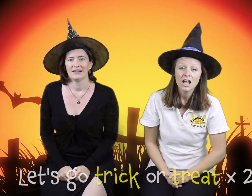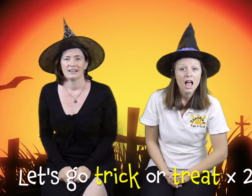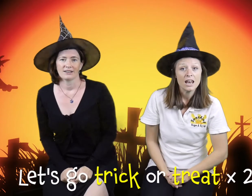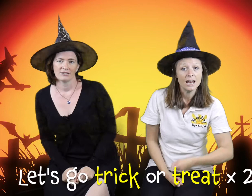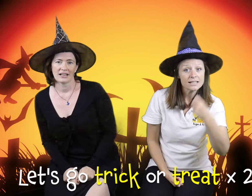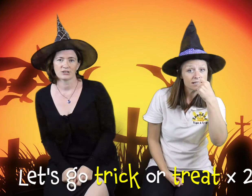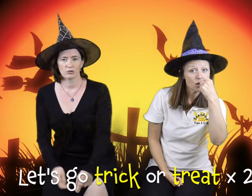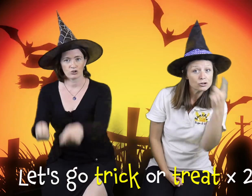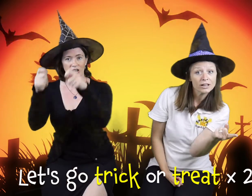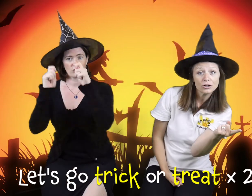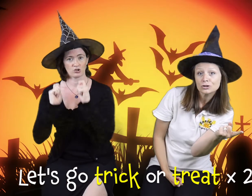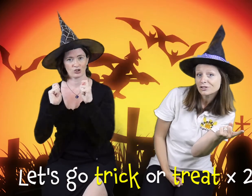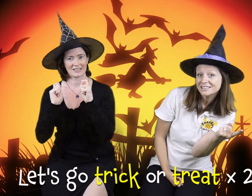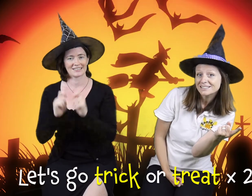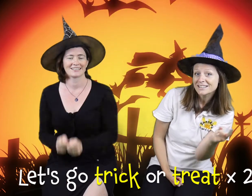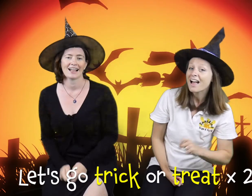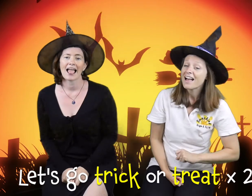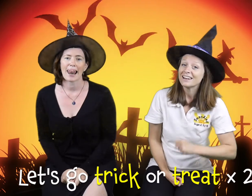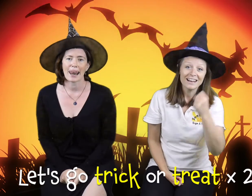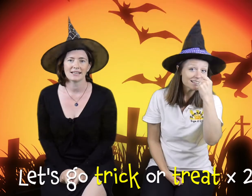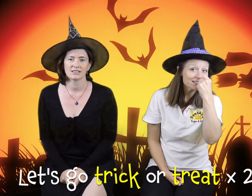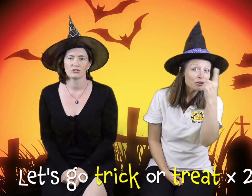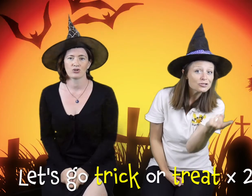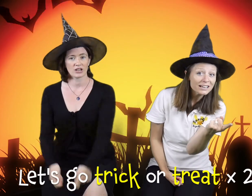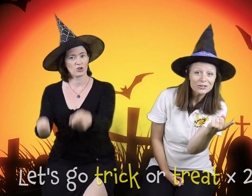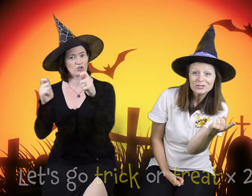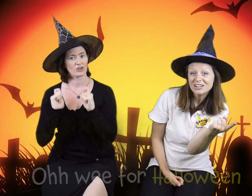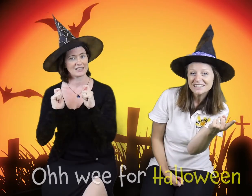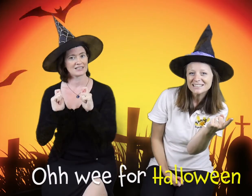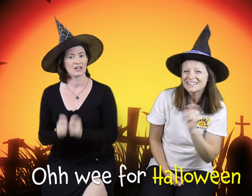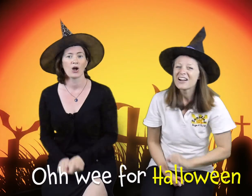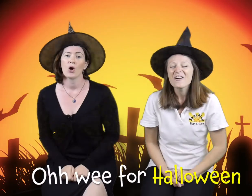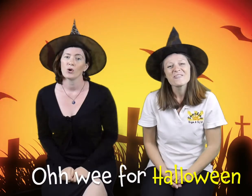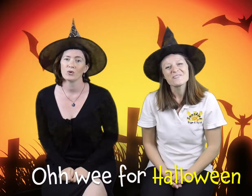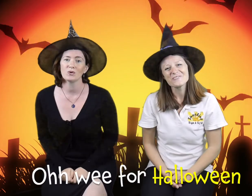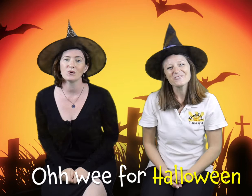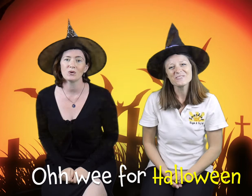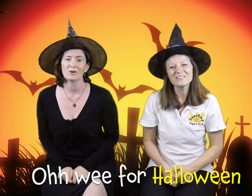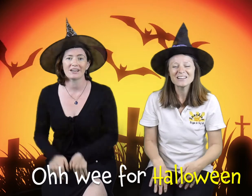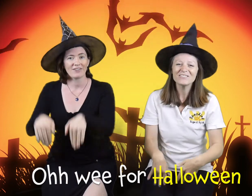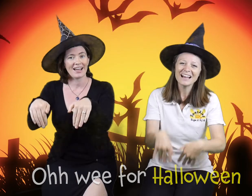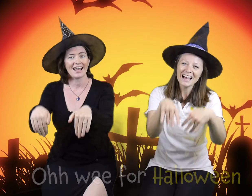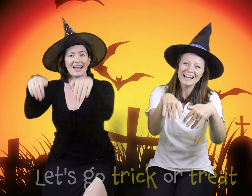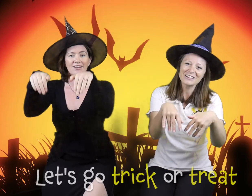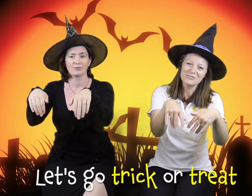Let's go trick-or-treat, let's go trick-or-treat Ooh-wee for Halloween,